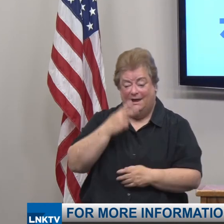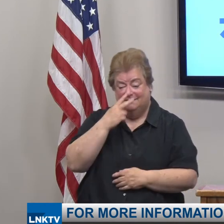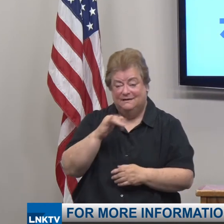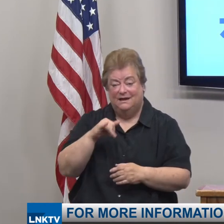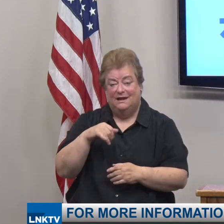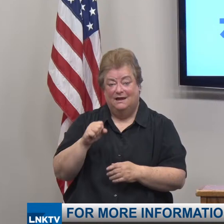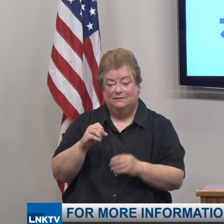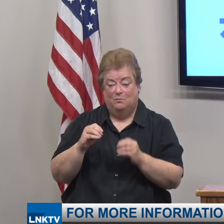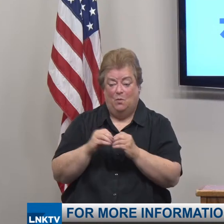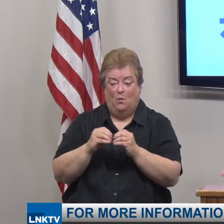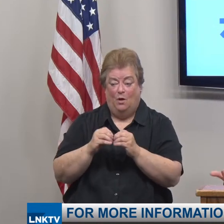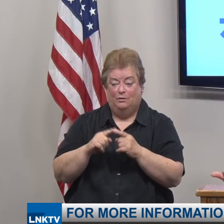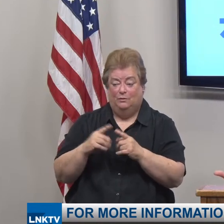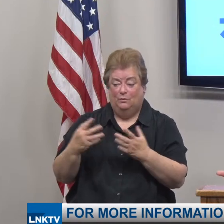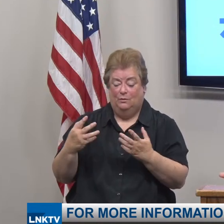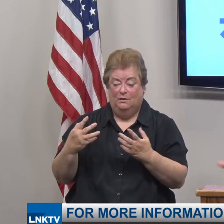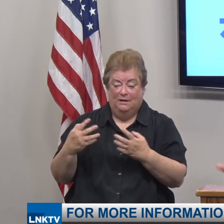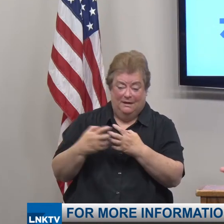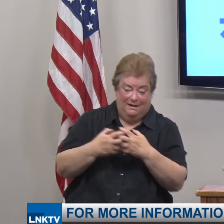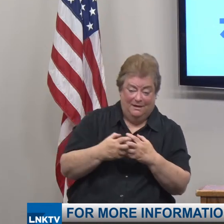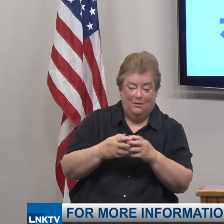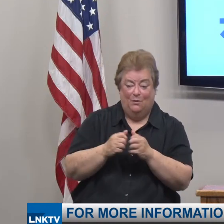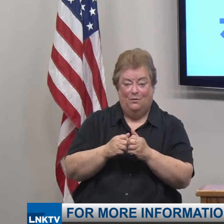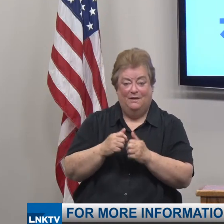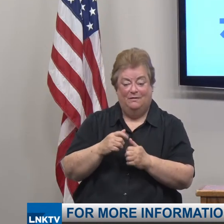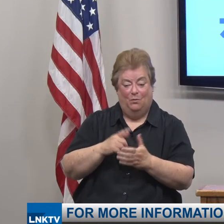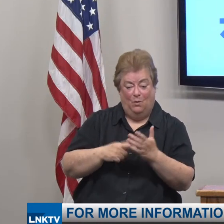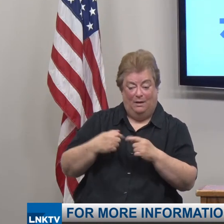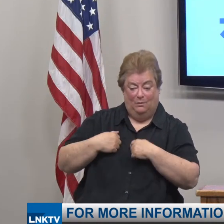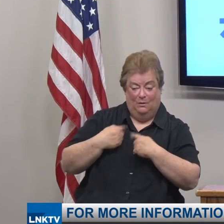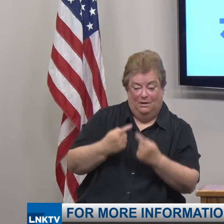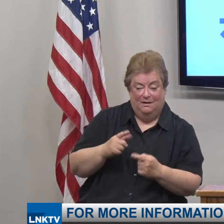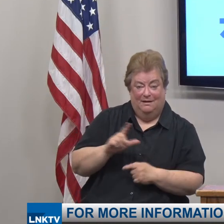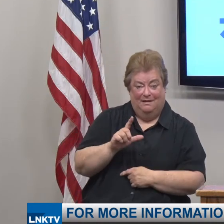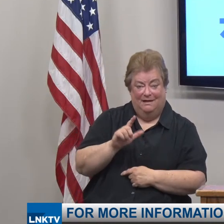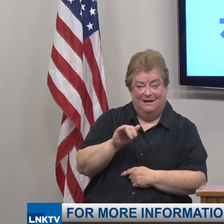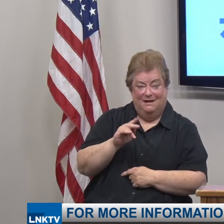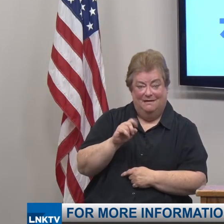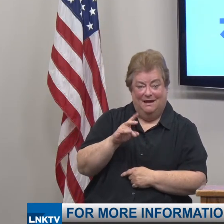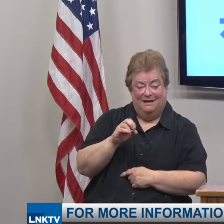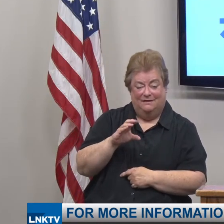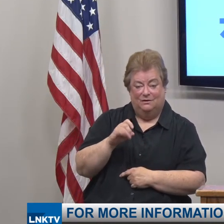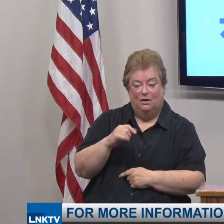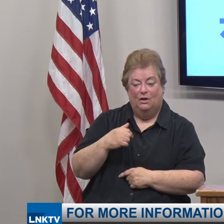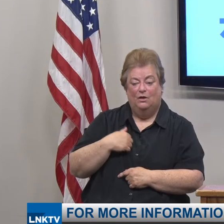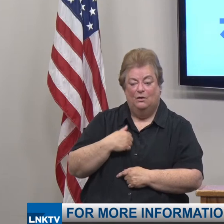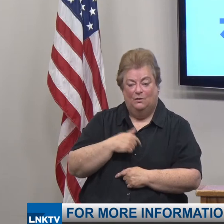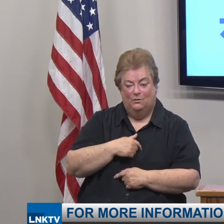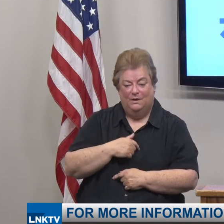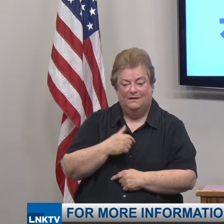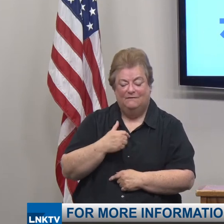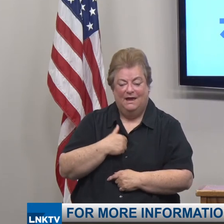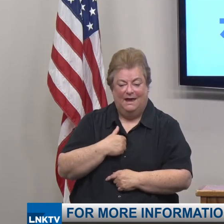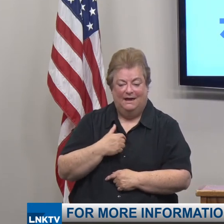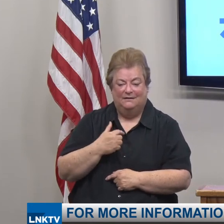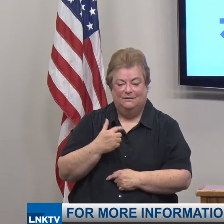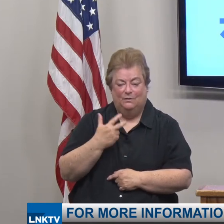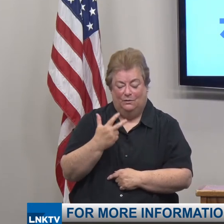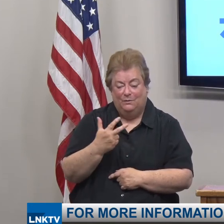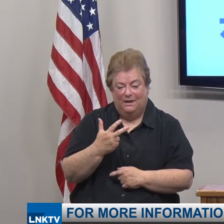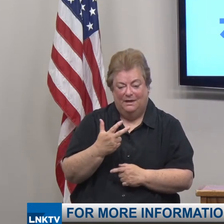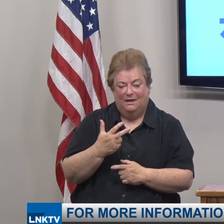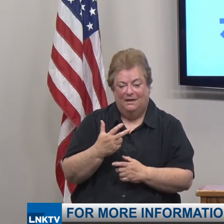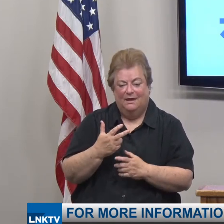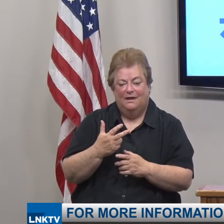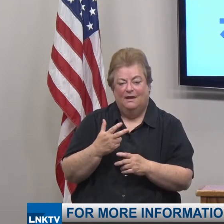more to align with Lincoln and Lancaster County, which is great because we have been in phase three over the past weeks because we